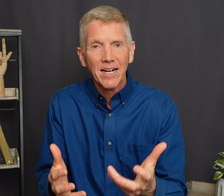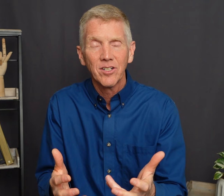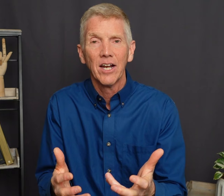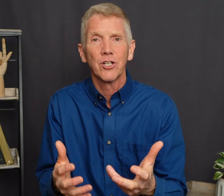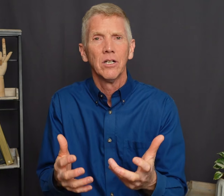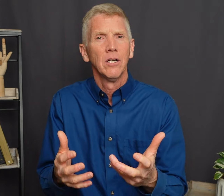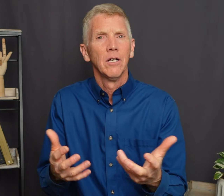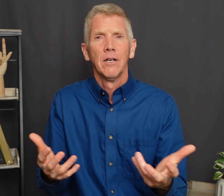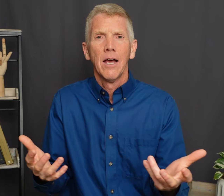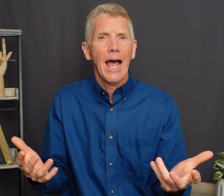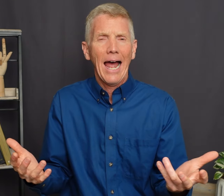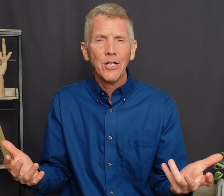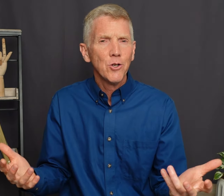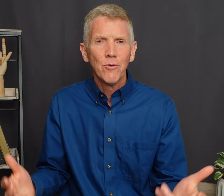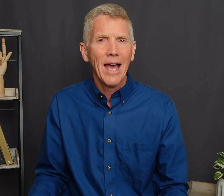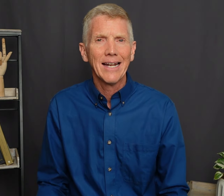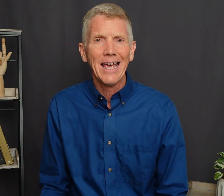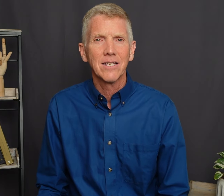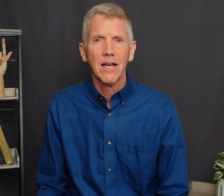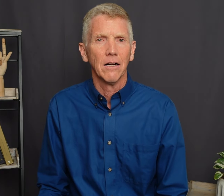attention How do you do that in ASL?